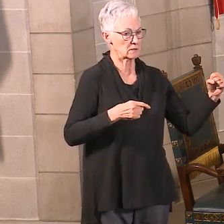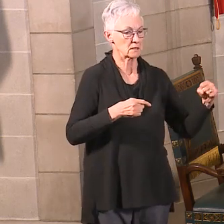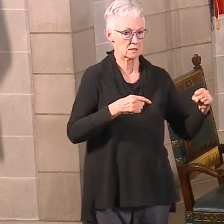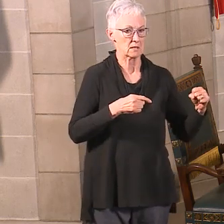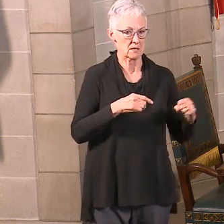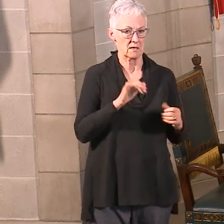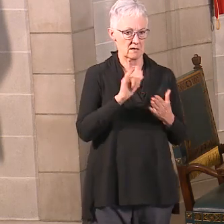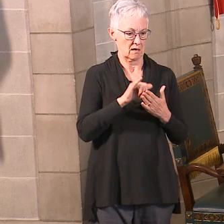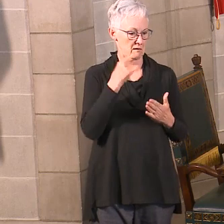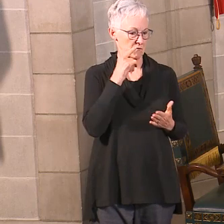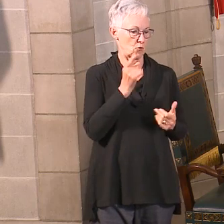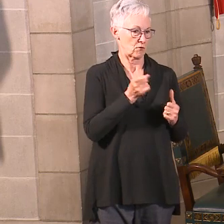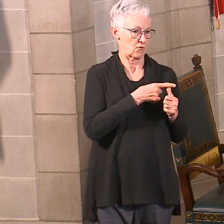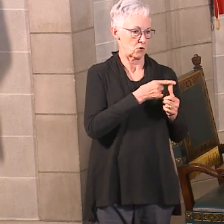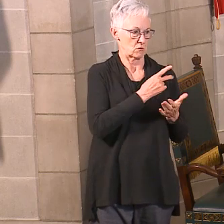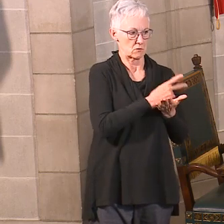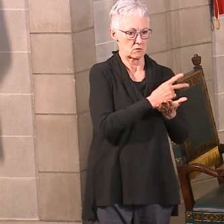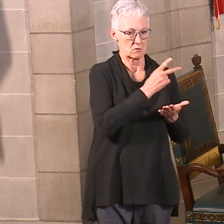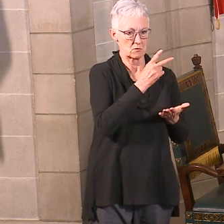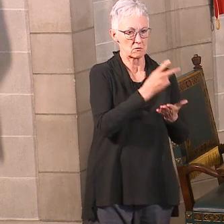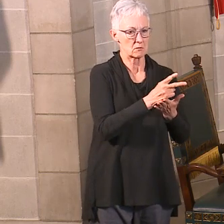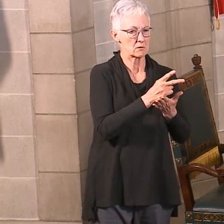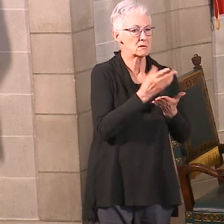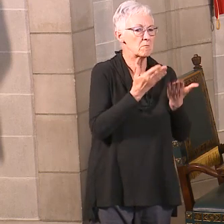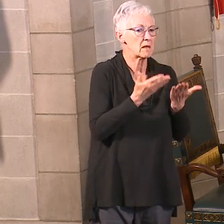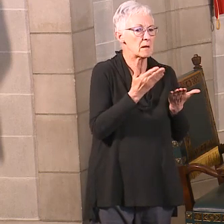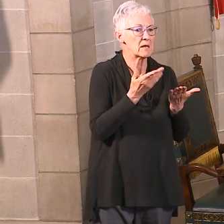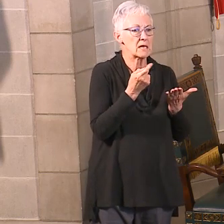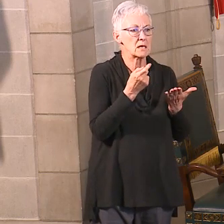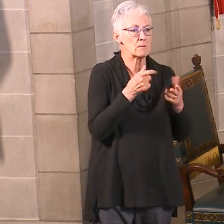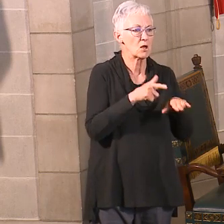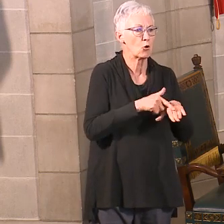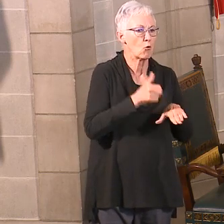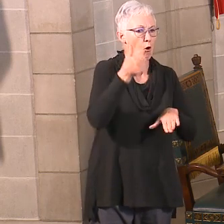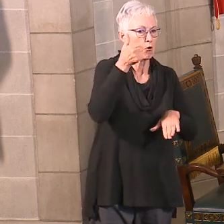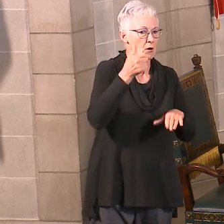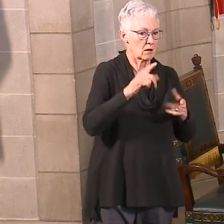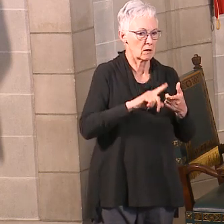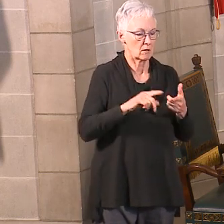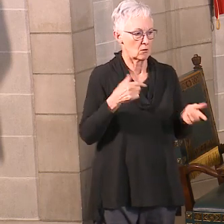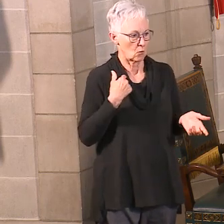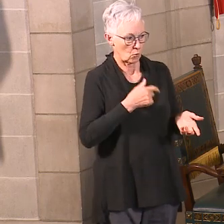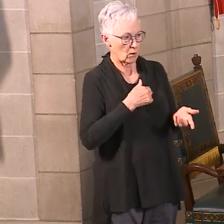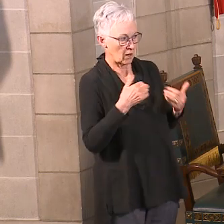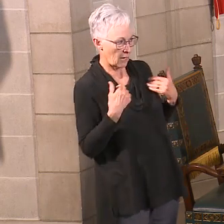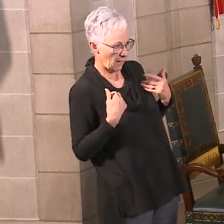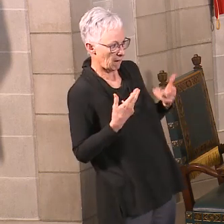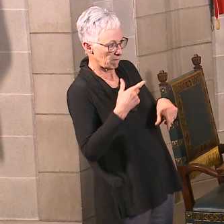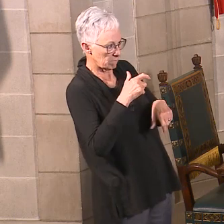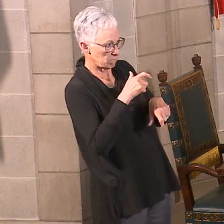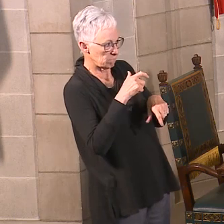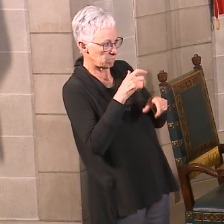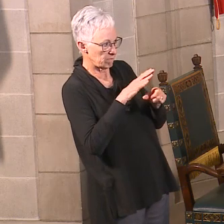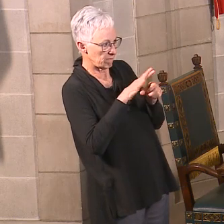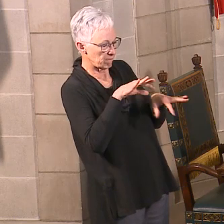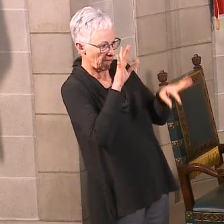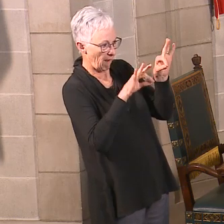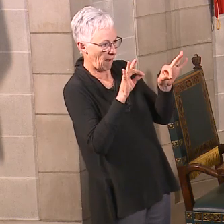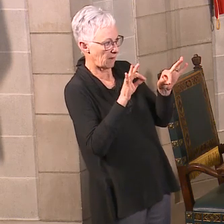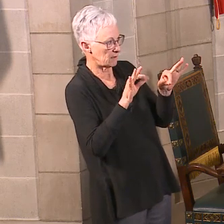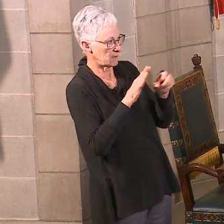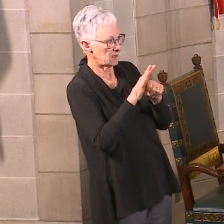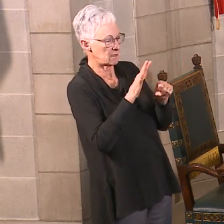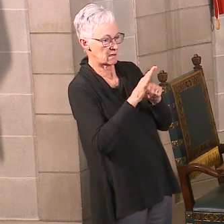even a few days longer if necessary until we get our staffing up for basically